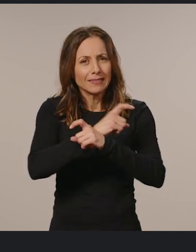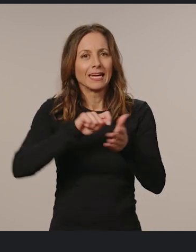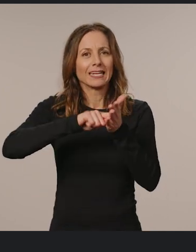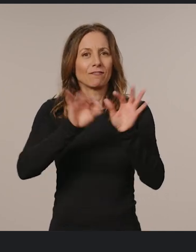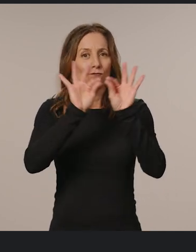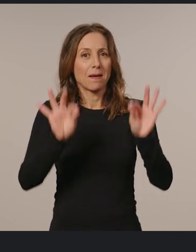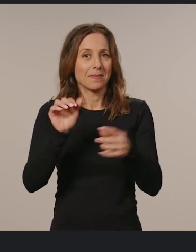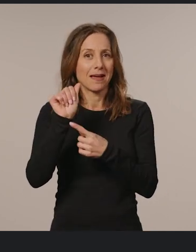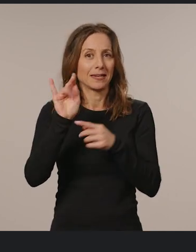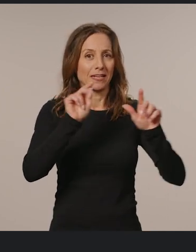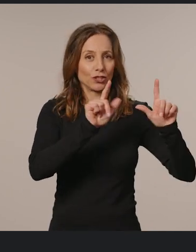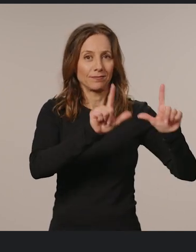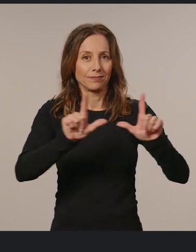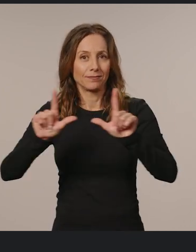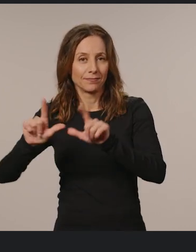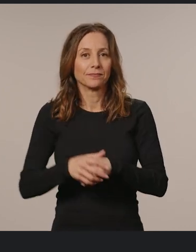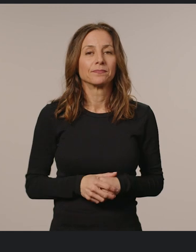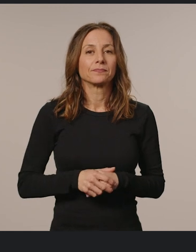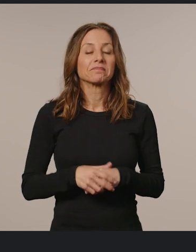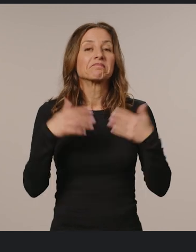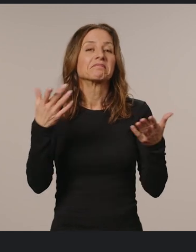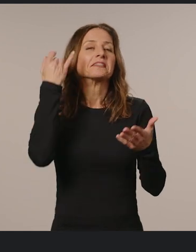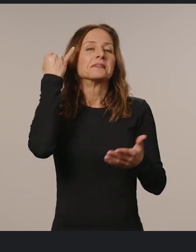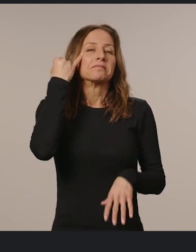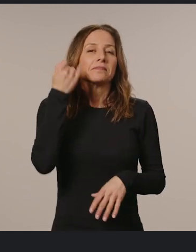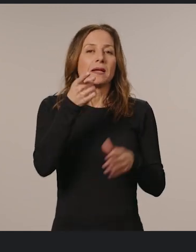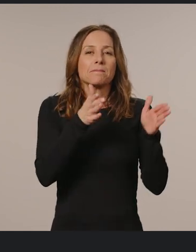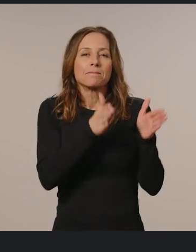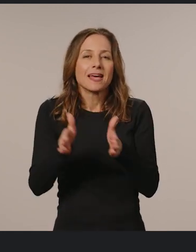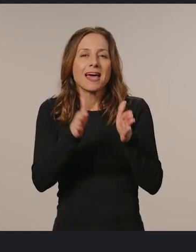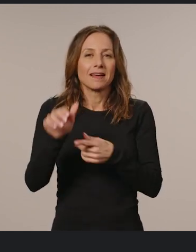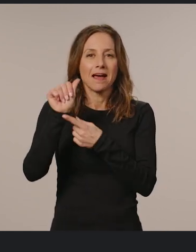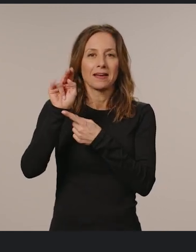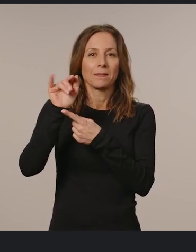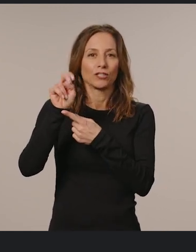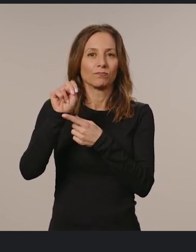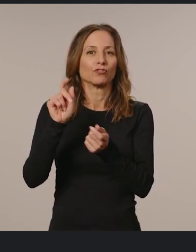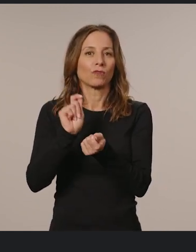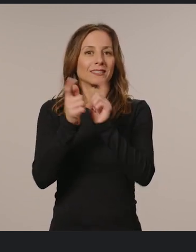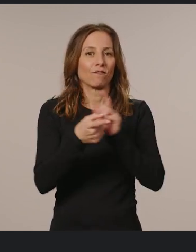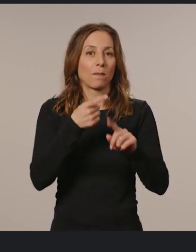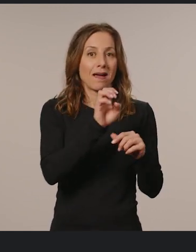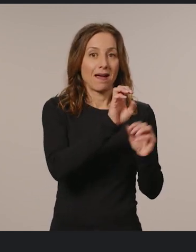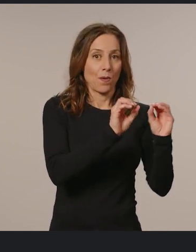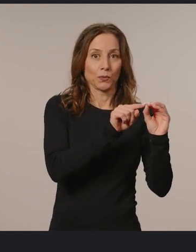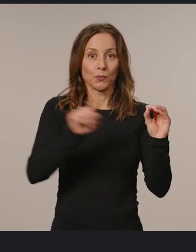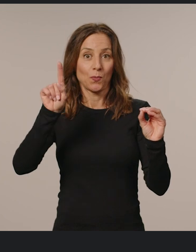animation. Let's say you are planning on animation that translate an element from 0 to 100%, rotate the element